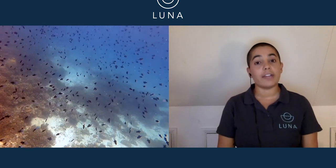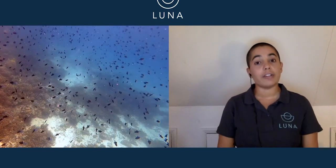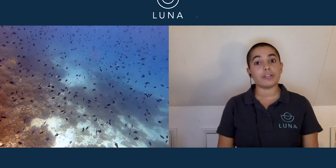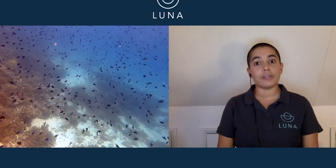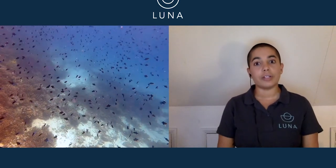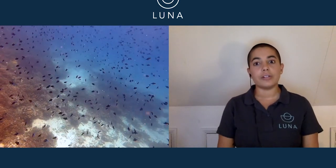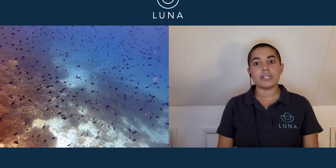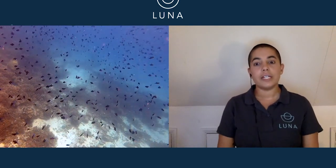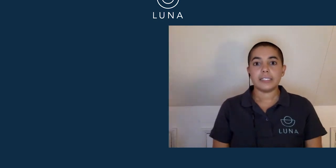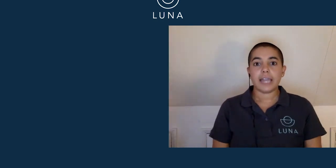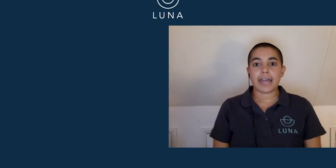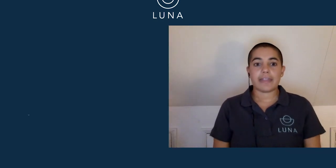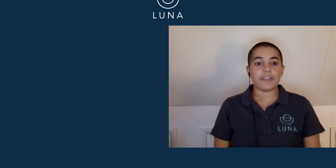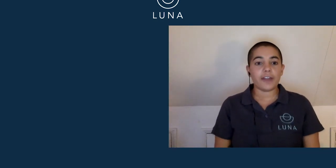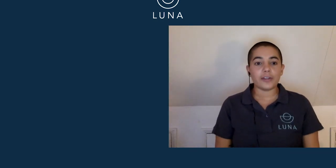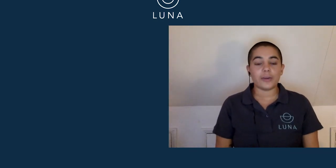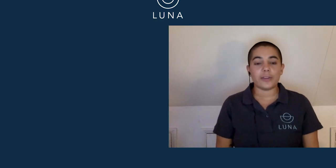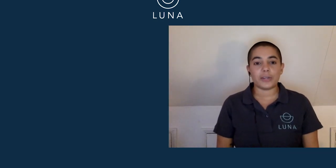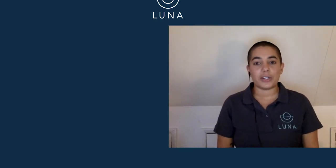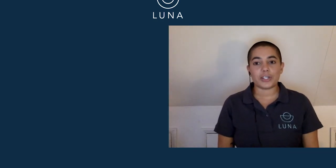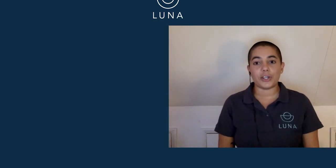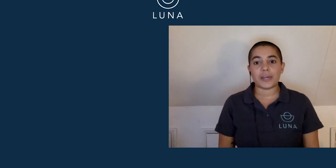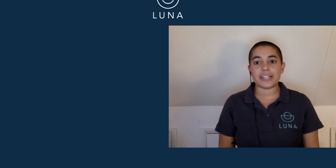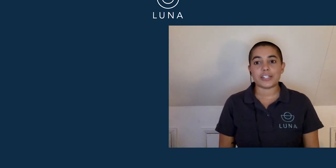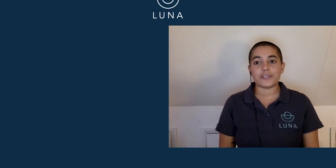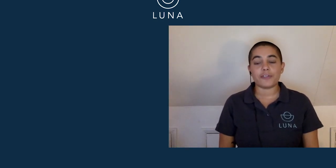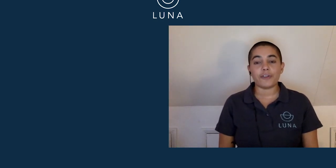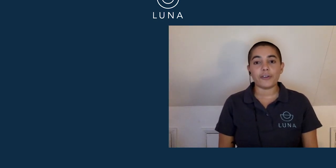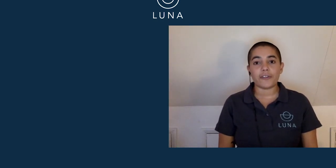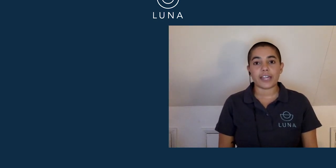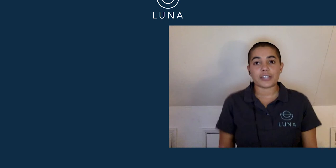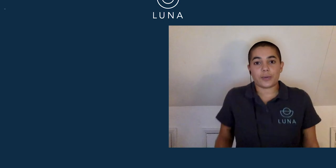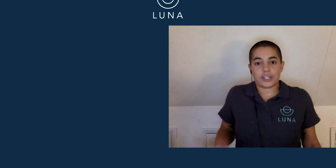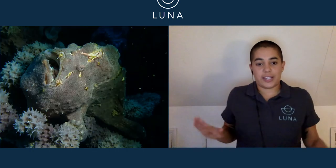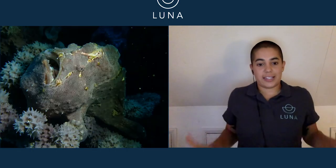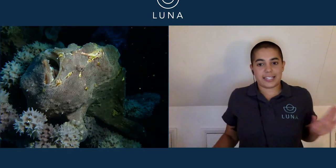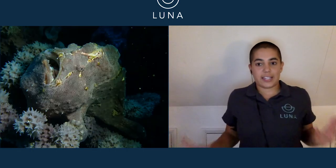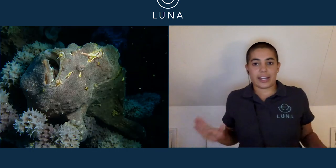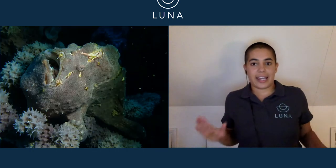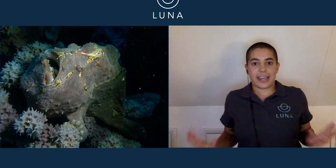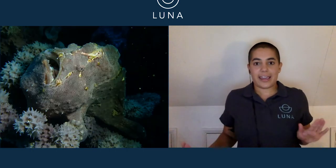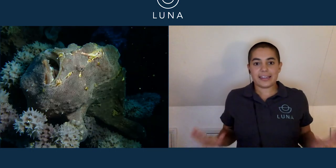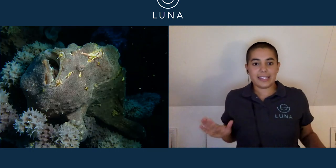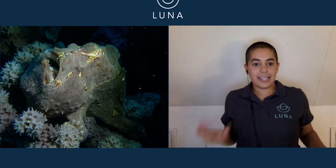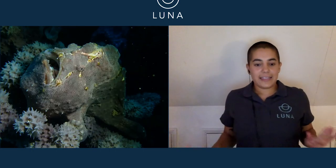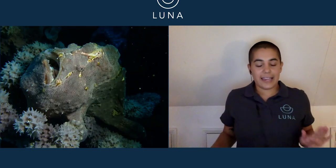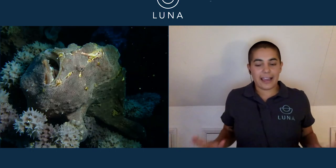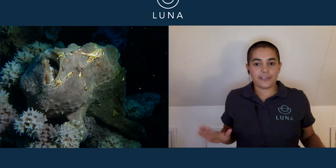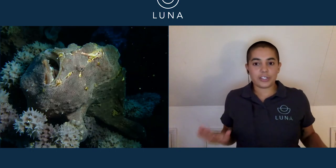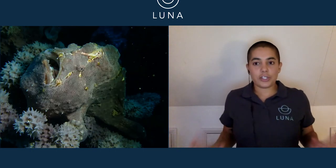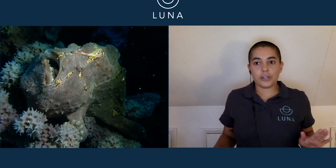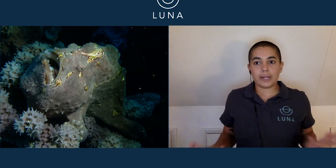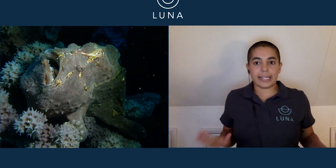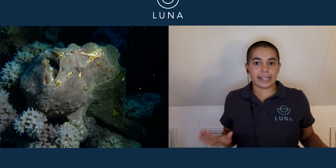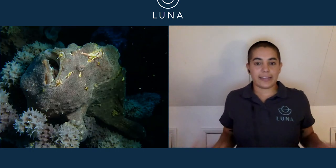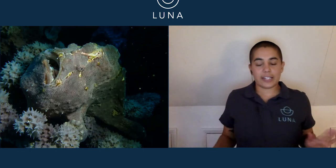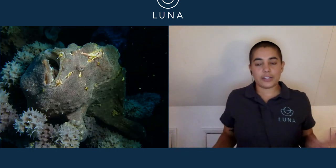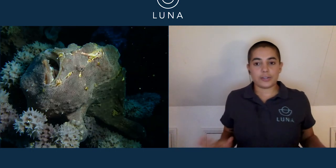territorial. And then the final one that we're going to show you is just for a frog fish, which is this sign here. They have two little, they're two